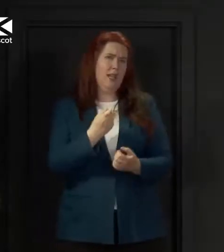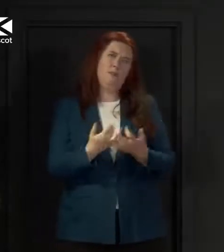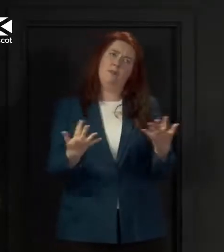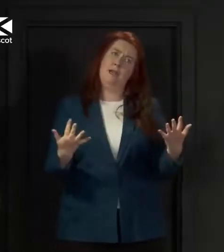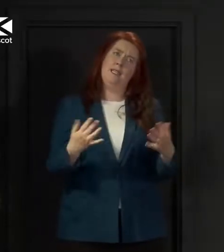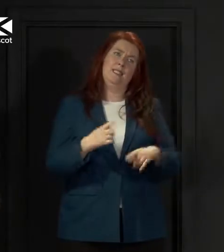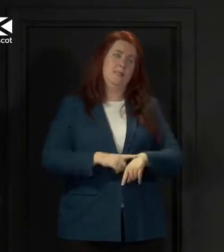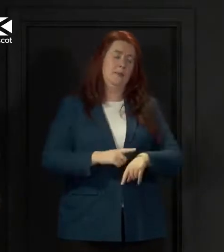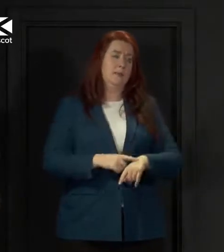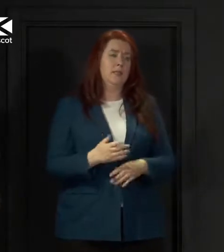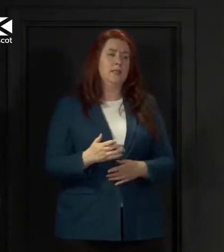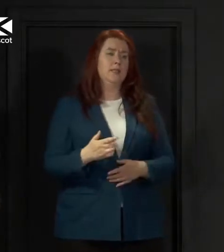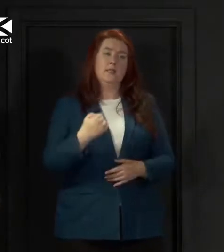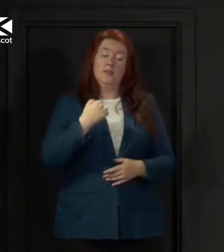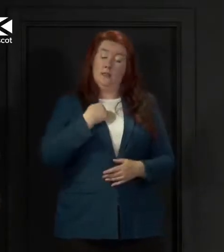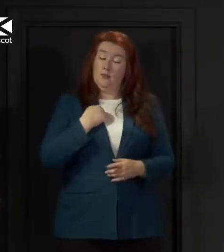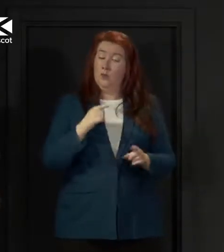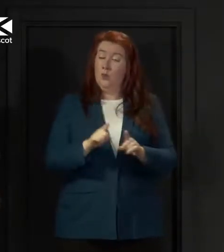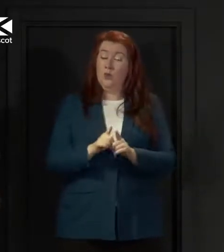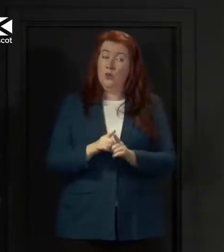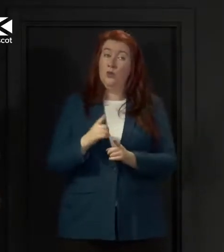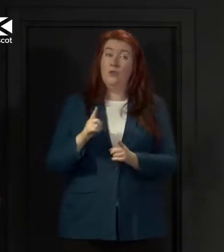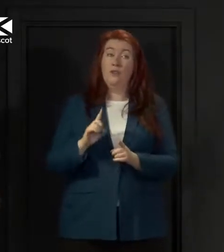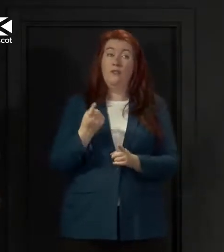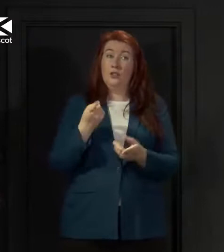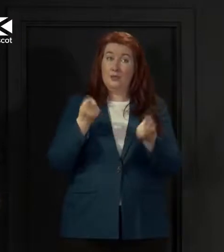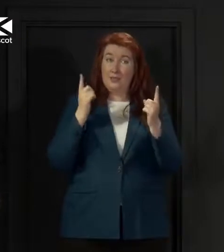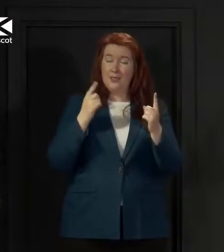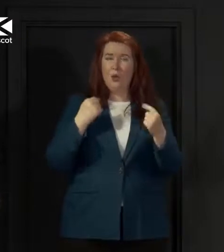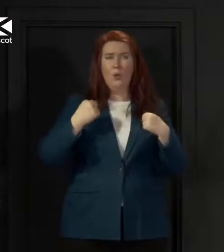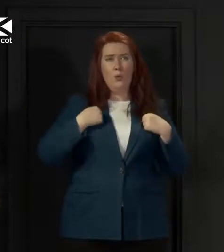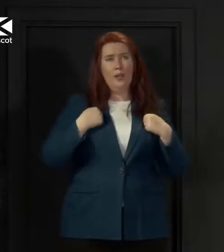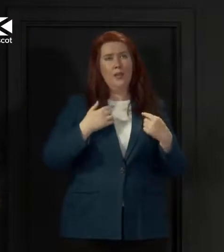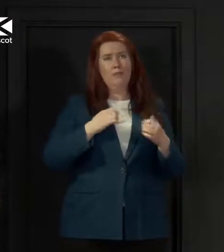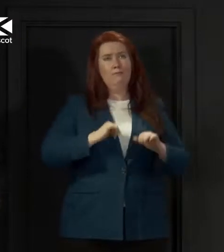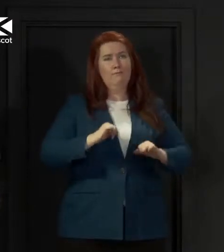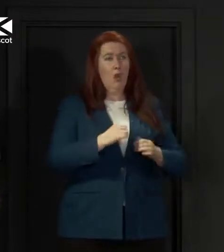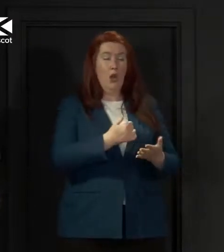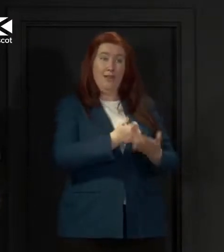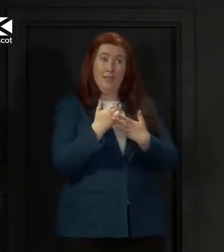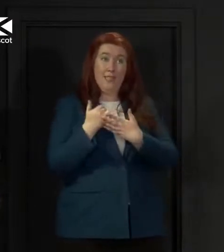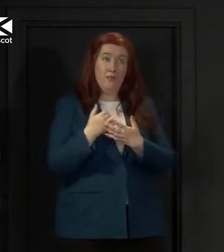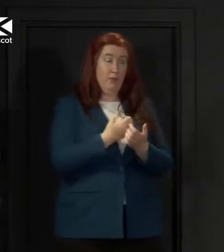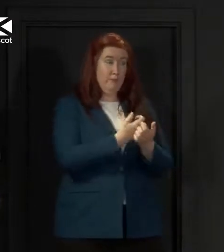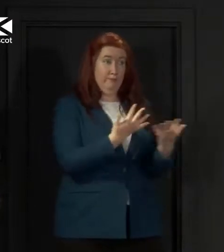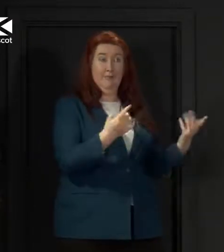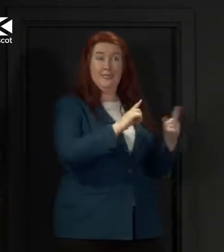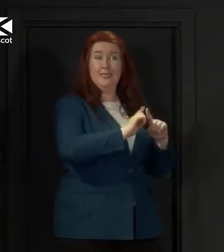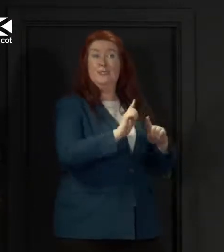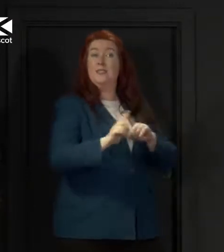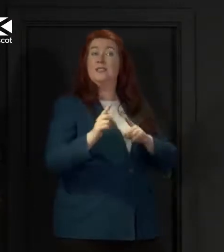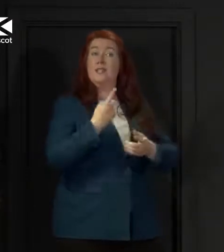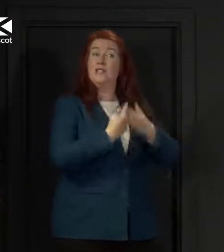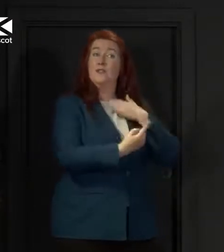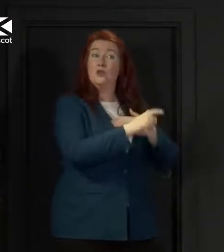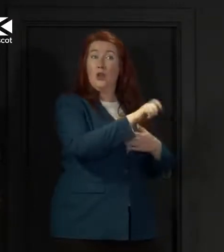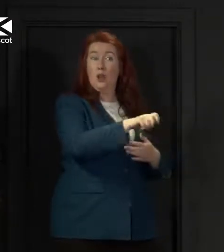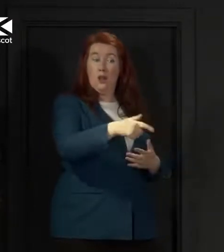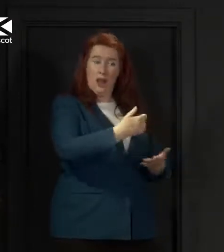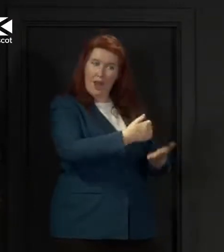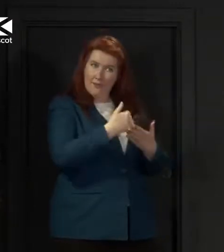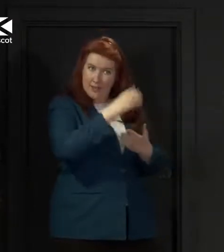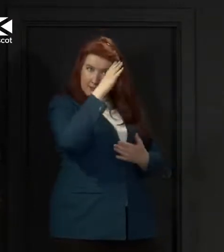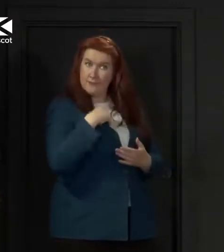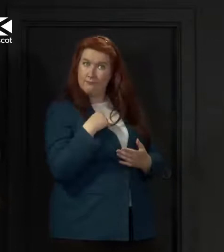I and indeed the first minister benefit from advice from a range of individuals in terms of